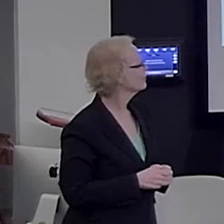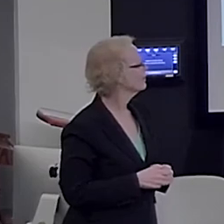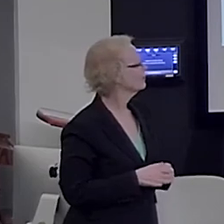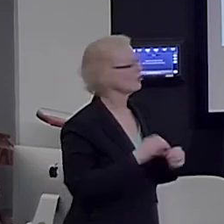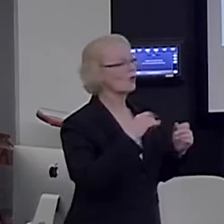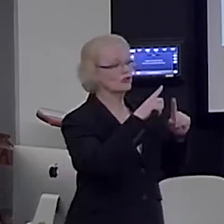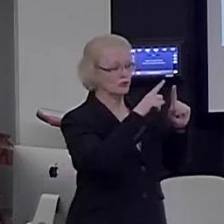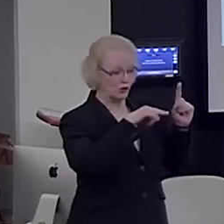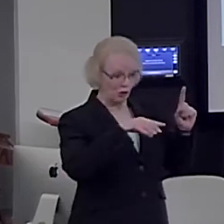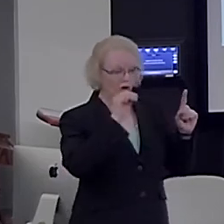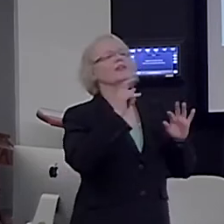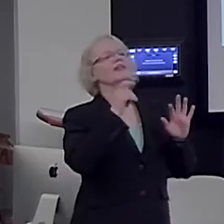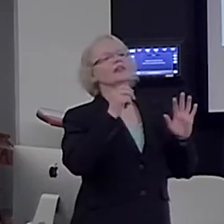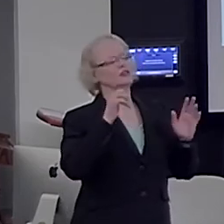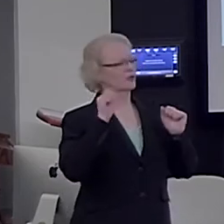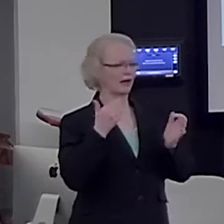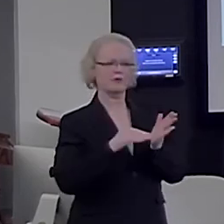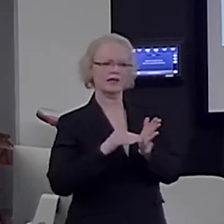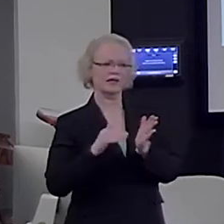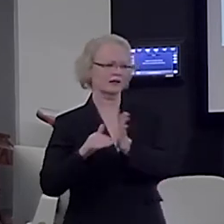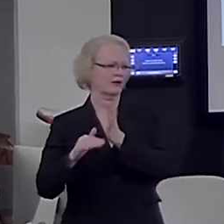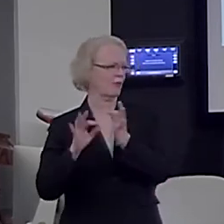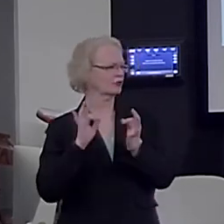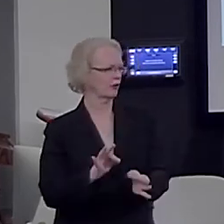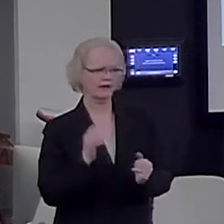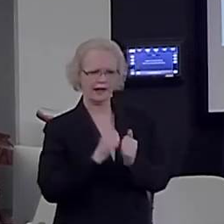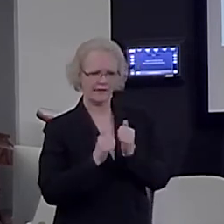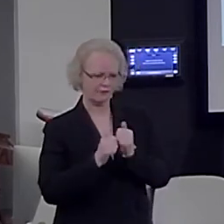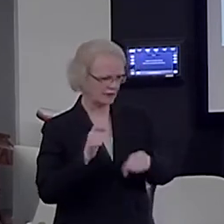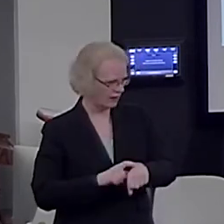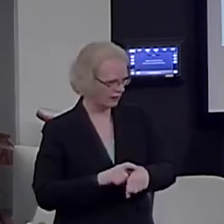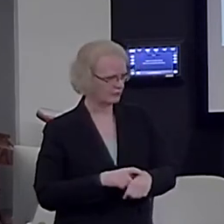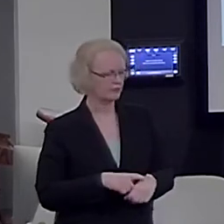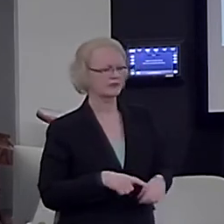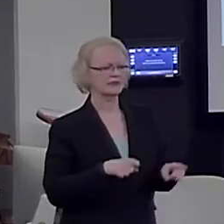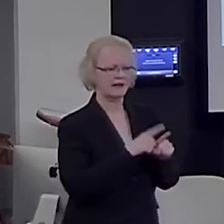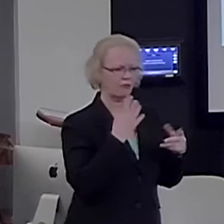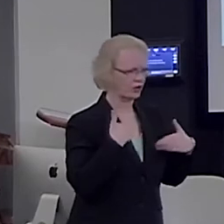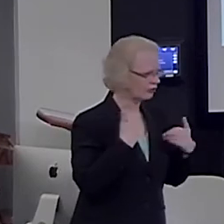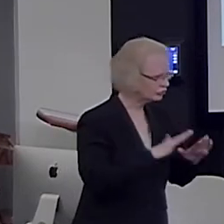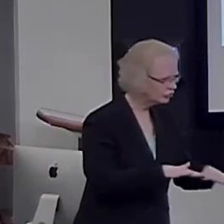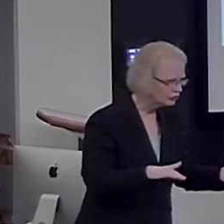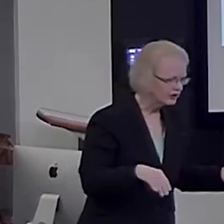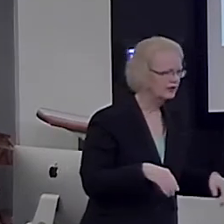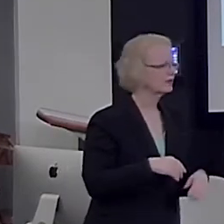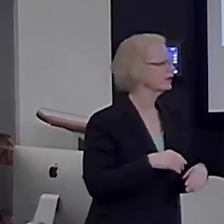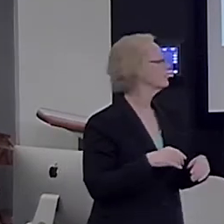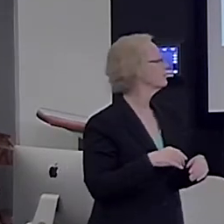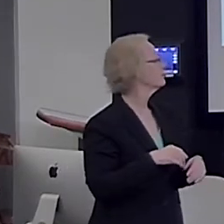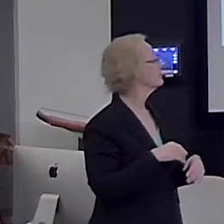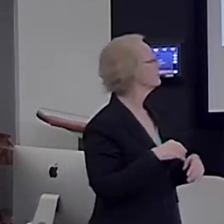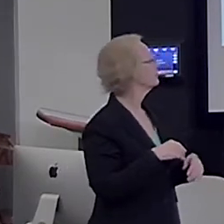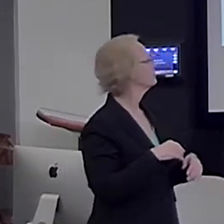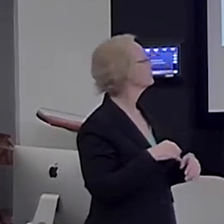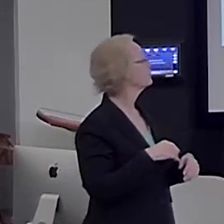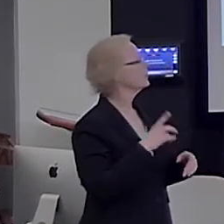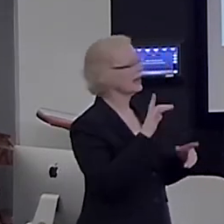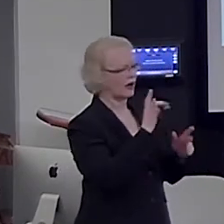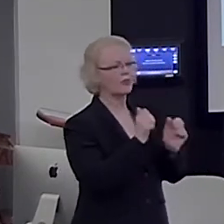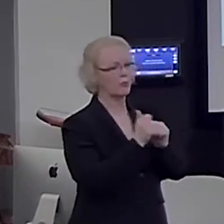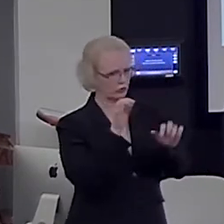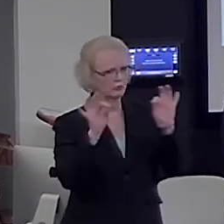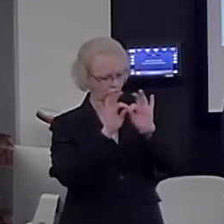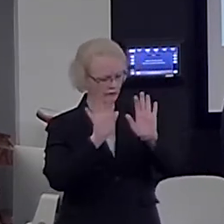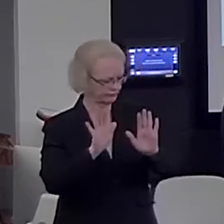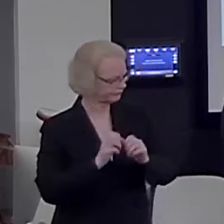thing almost perfectly. This is in adults. It's the same in young children. It's the same for all of these regularities. This is the most important graph.